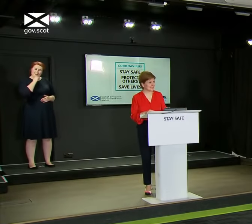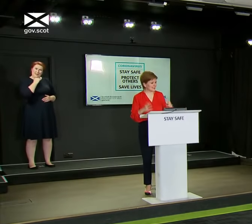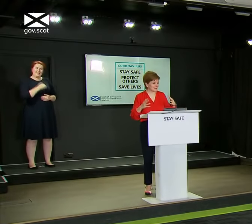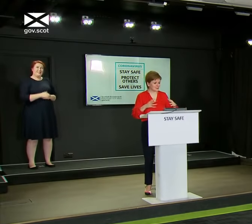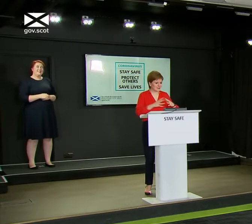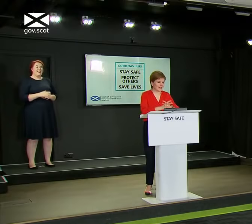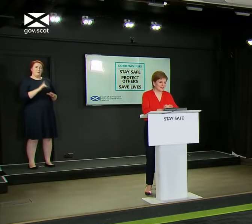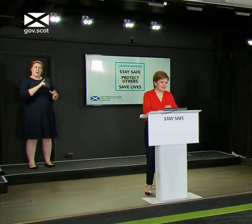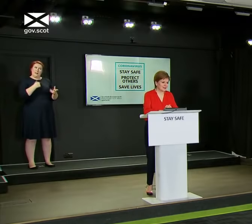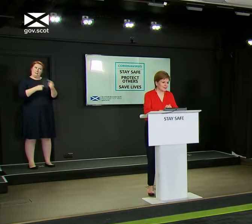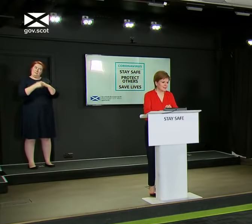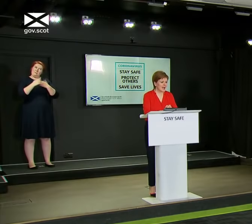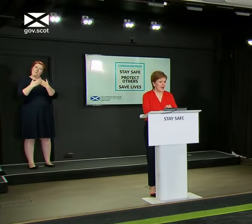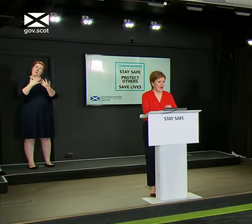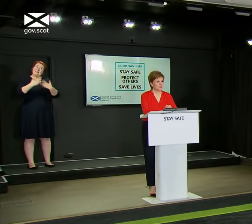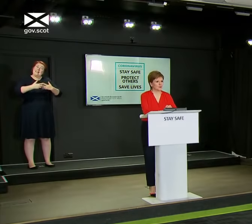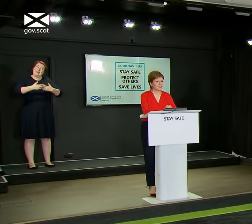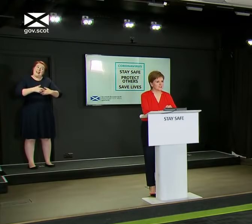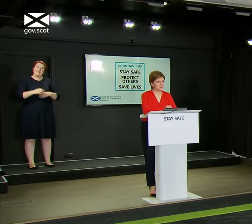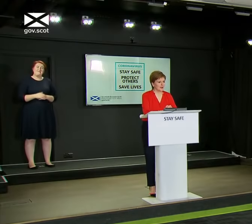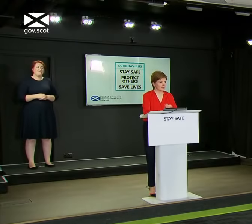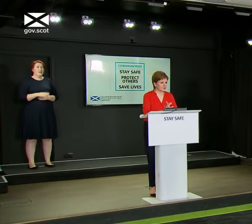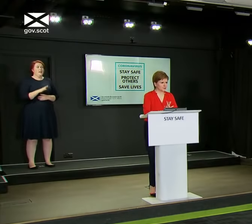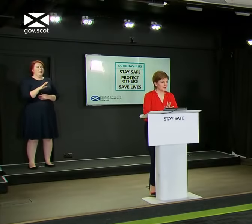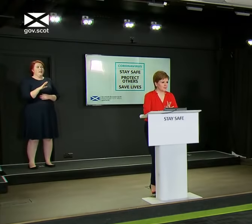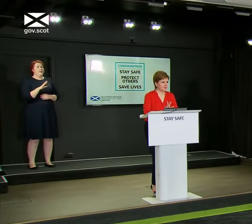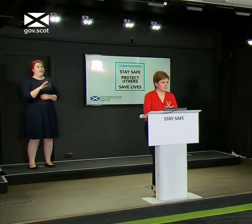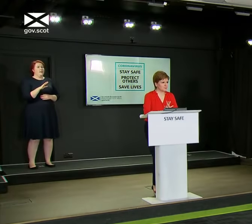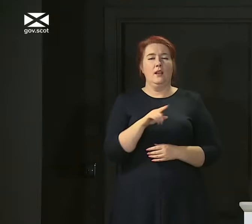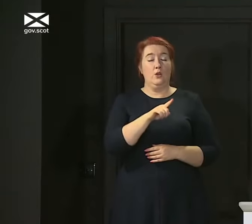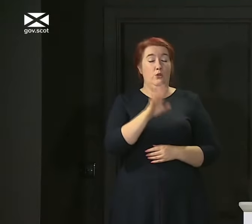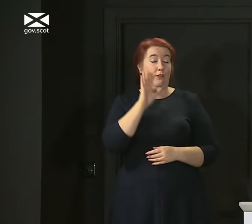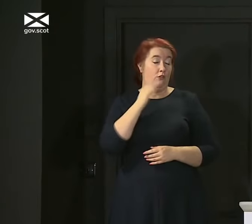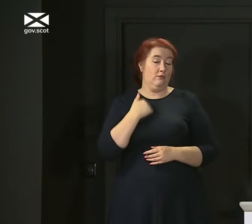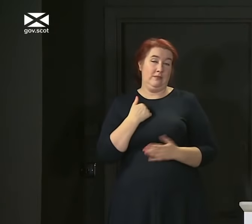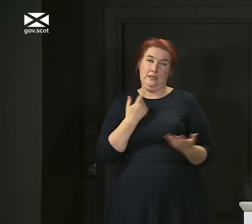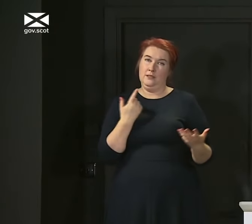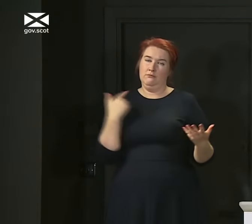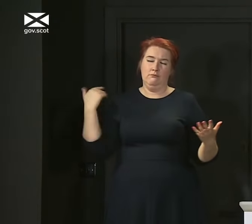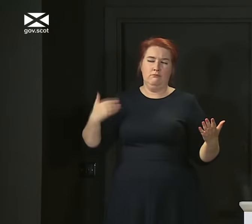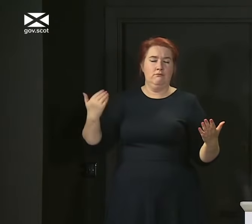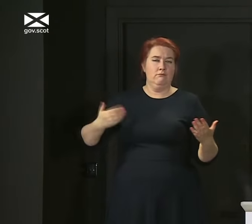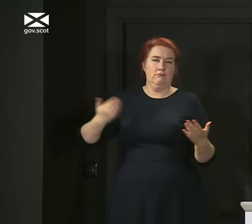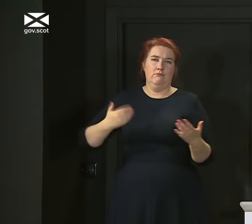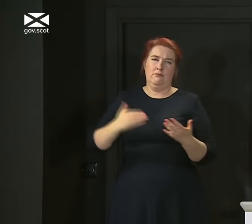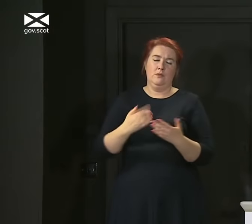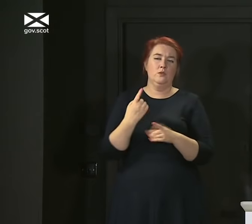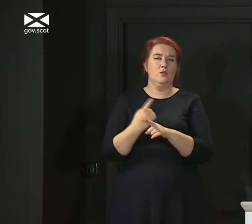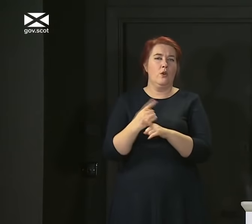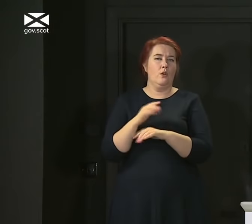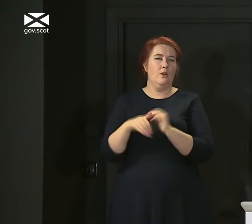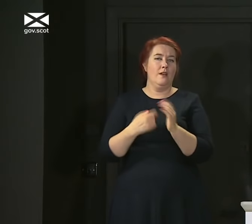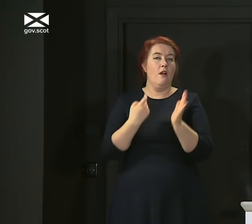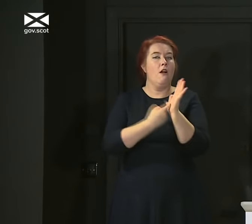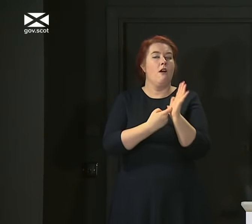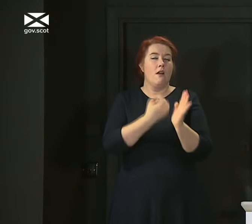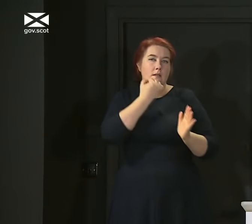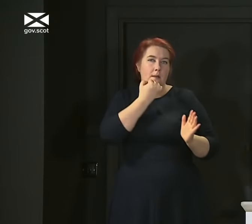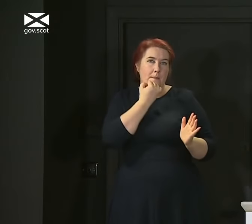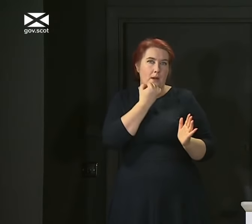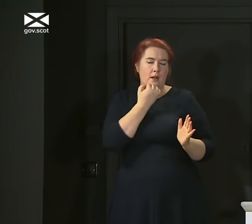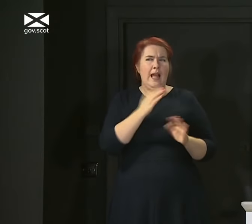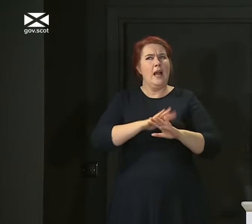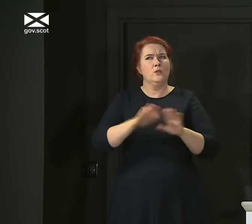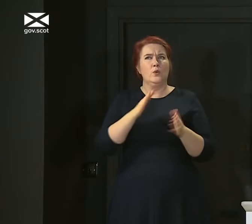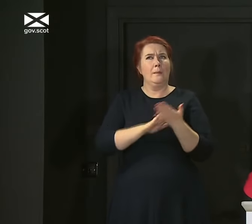into technical grounds here. I would, you've heard me for much of the last four months talk about the R number, and I'm not saying it's suddenly